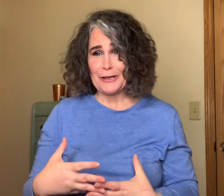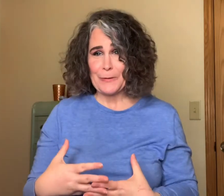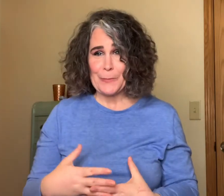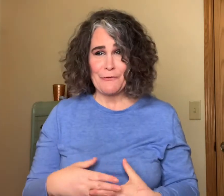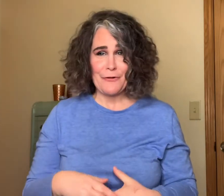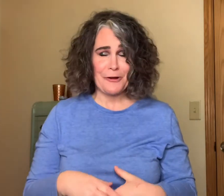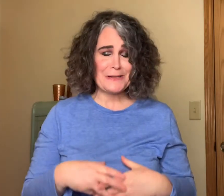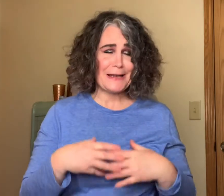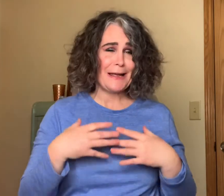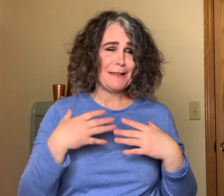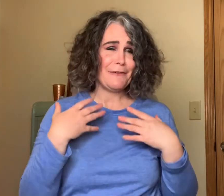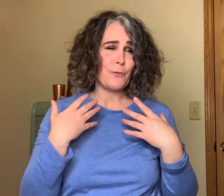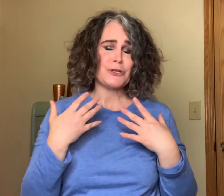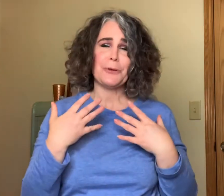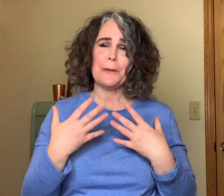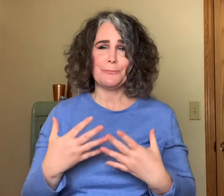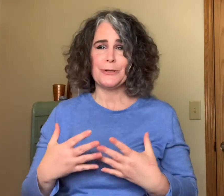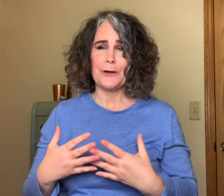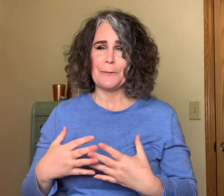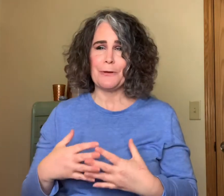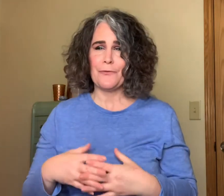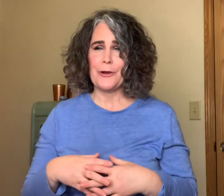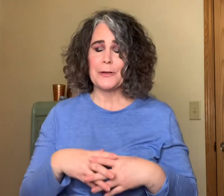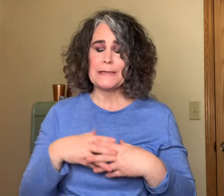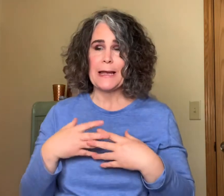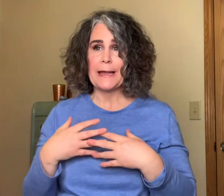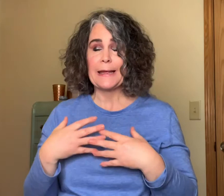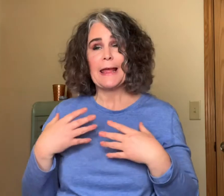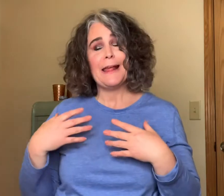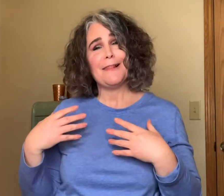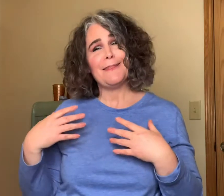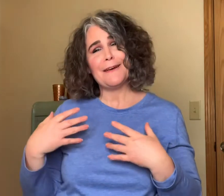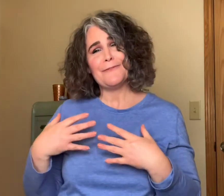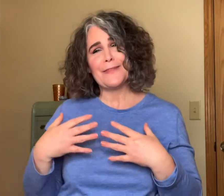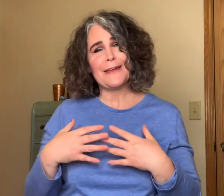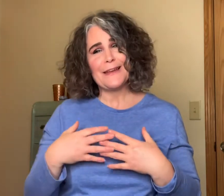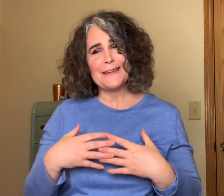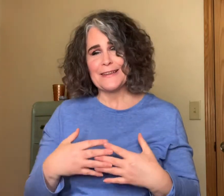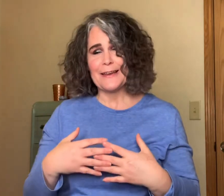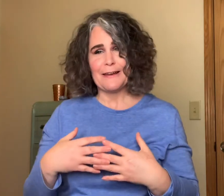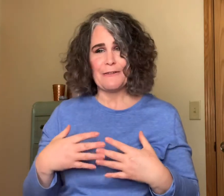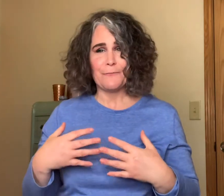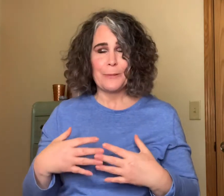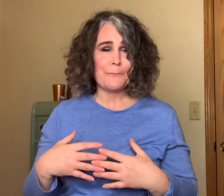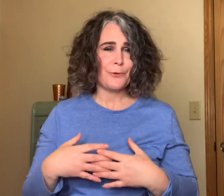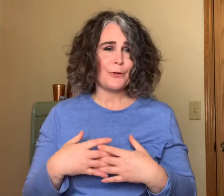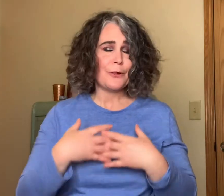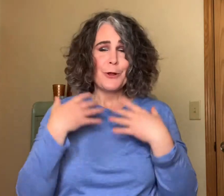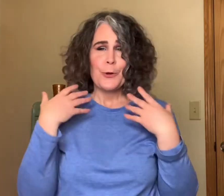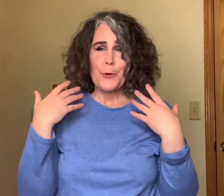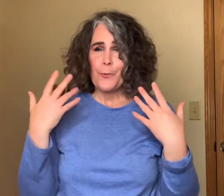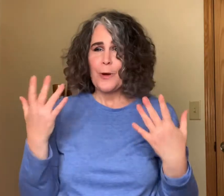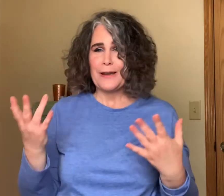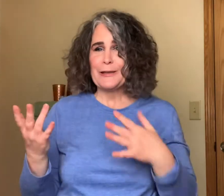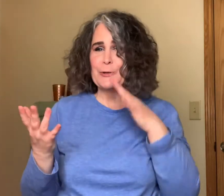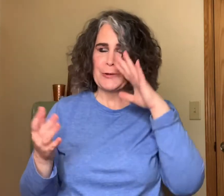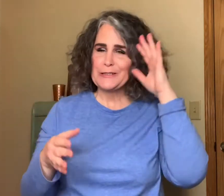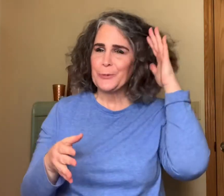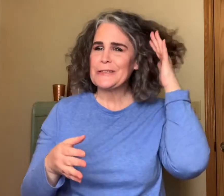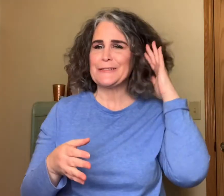about fragrance. I love watching people talk about fragrance. I love the idea of people wanting to express their